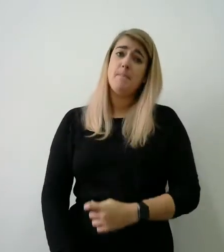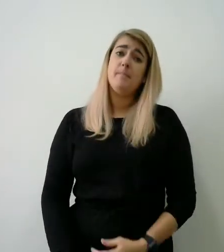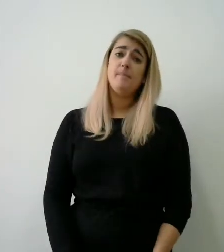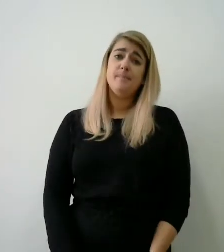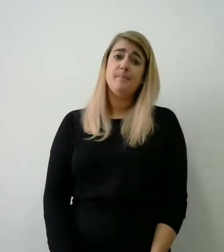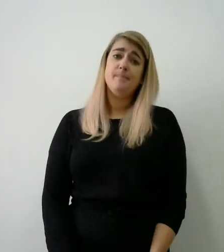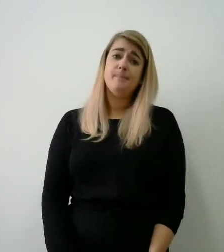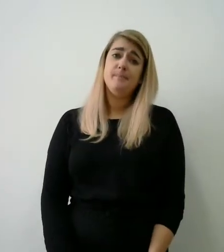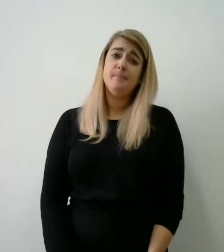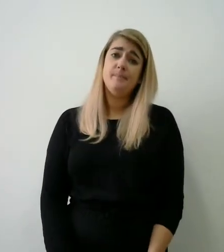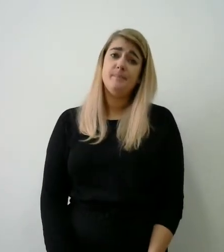Bed